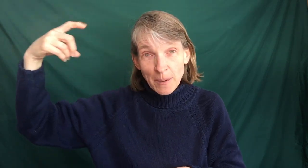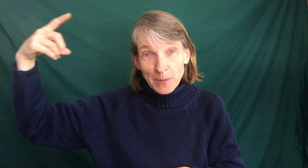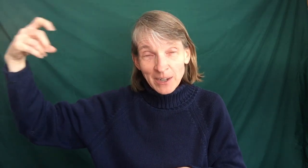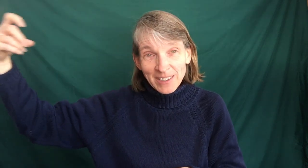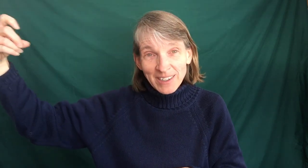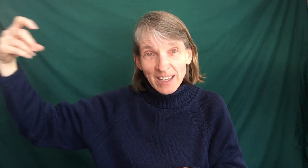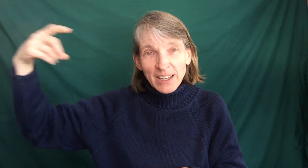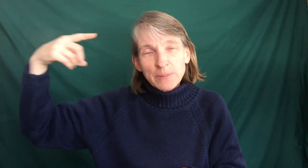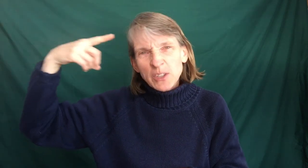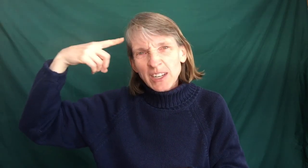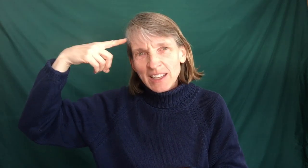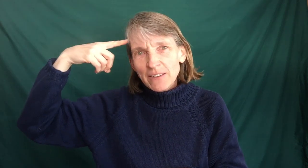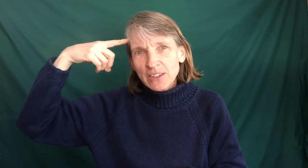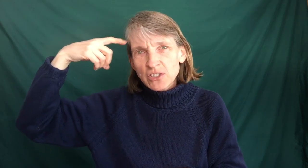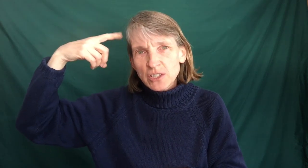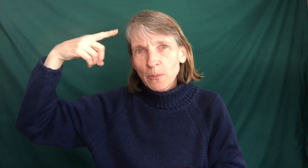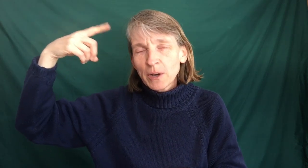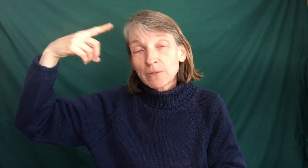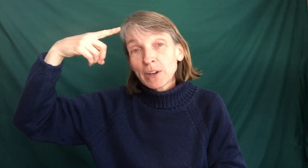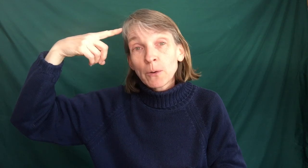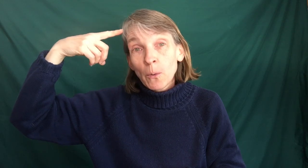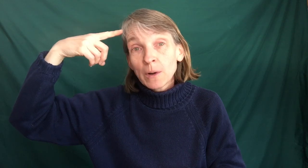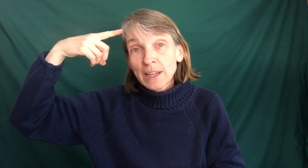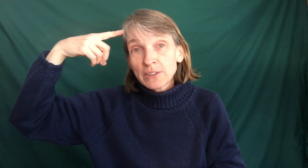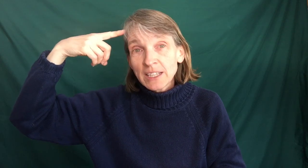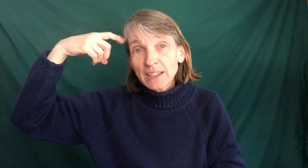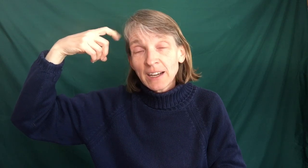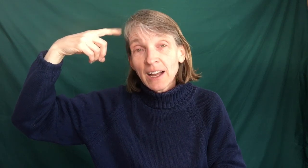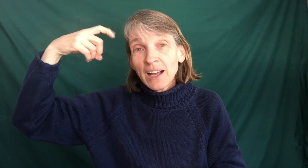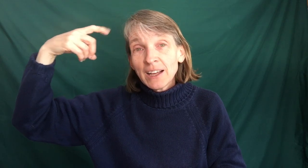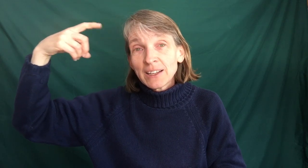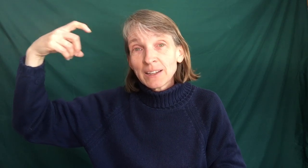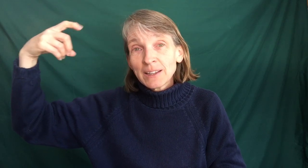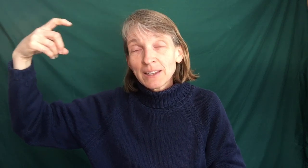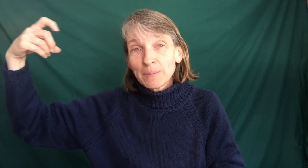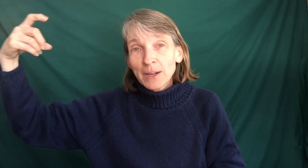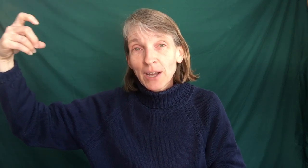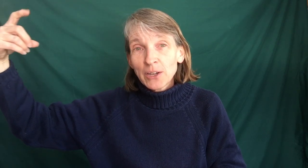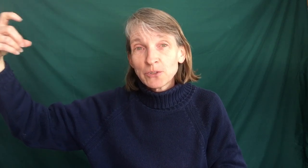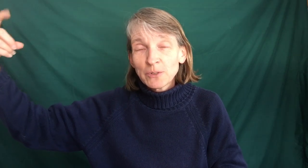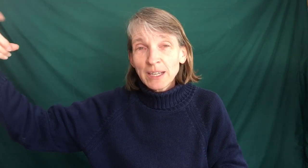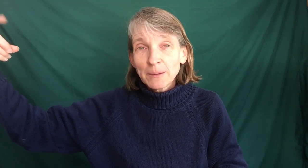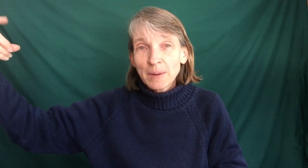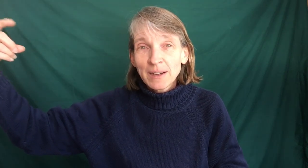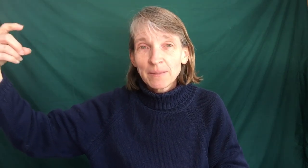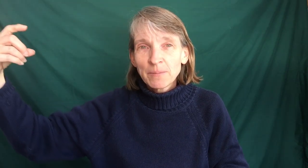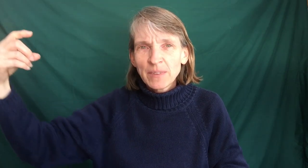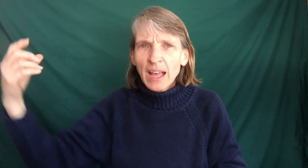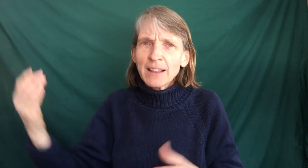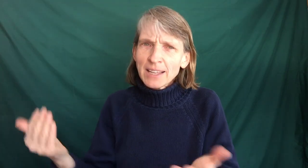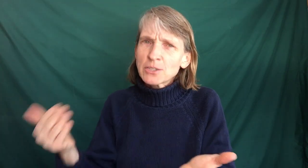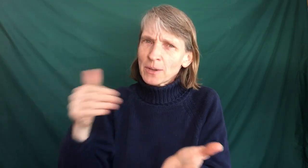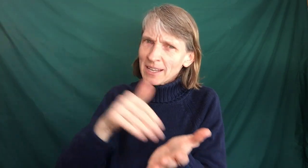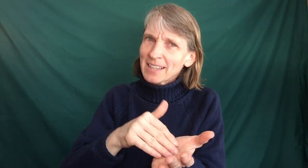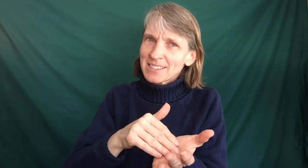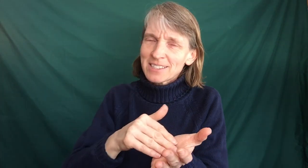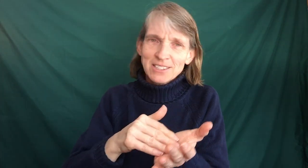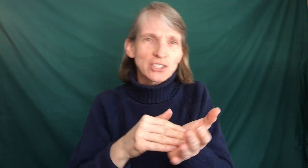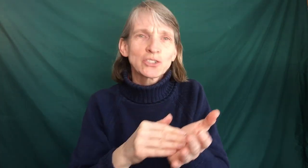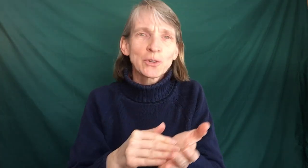remember. So you can think of it as just a pointer finger or a letter D. But a dream. Let's do it again since it's such a